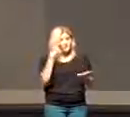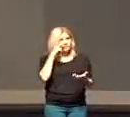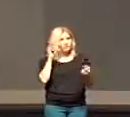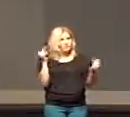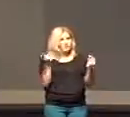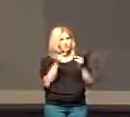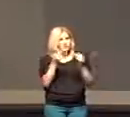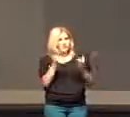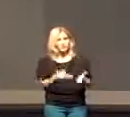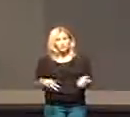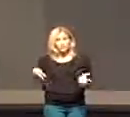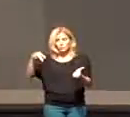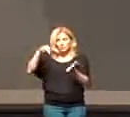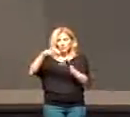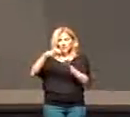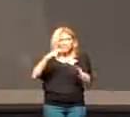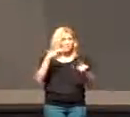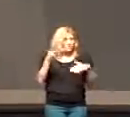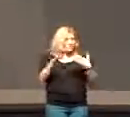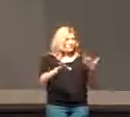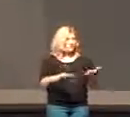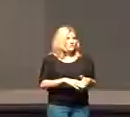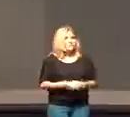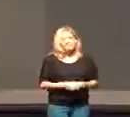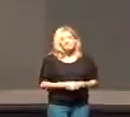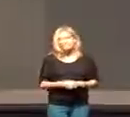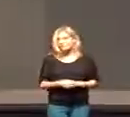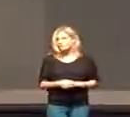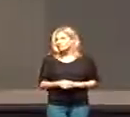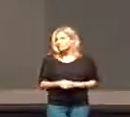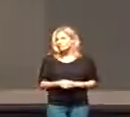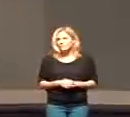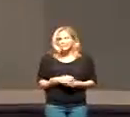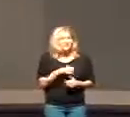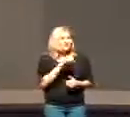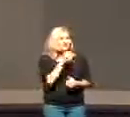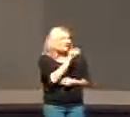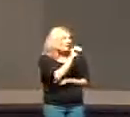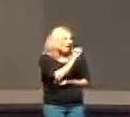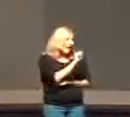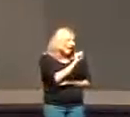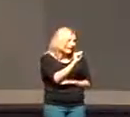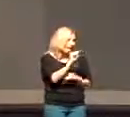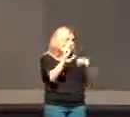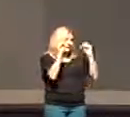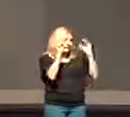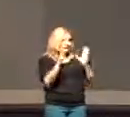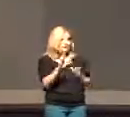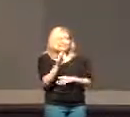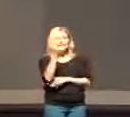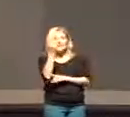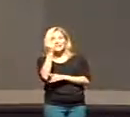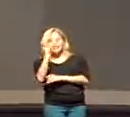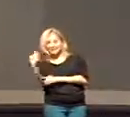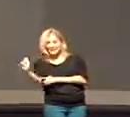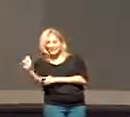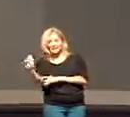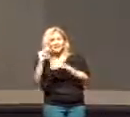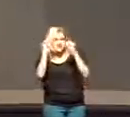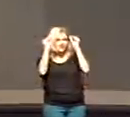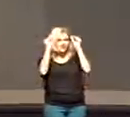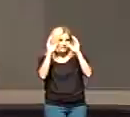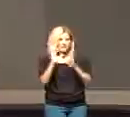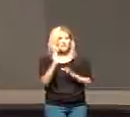and was raised from the dead. That is not a teaching of Christianity. That is the teaching of